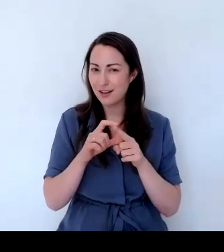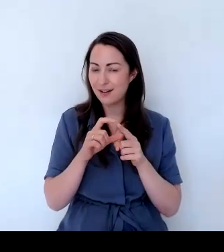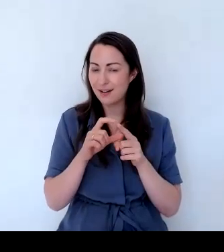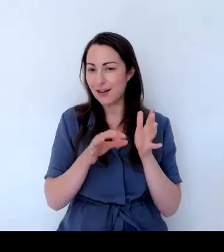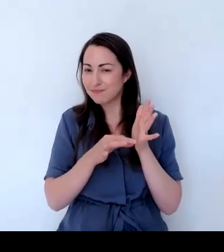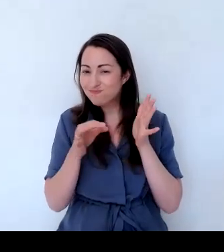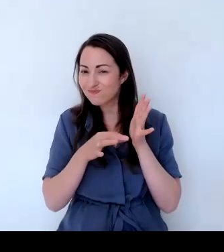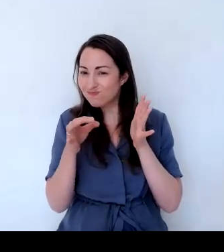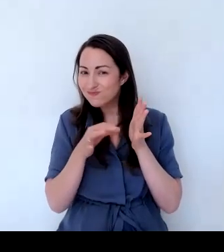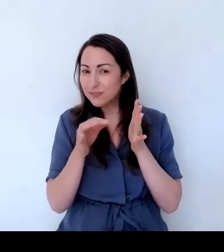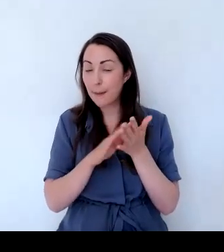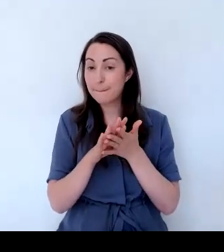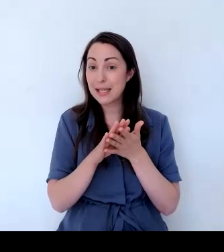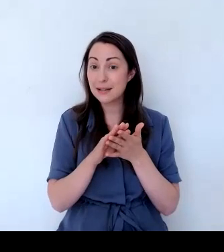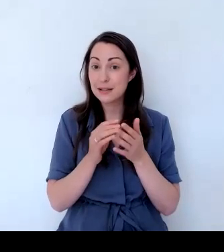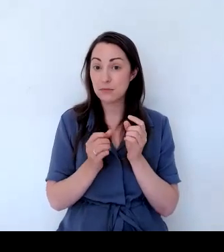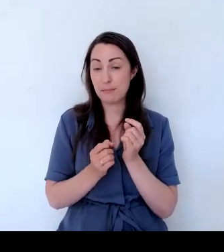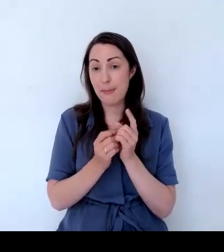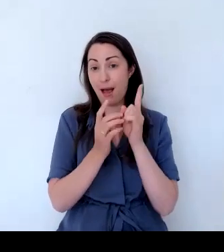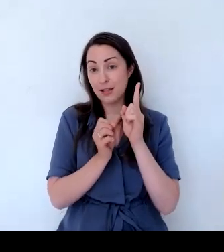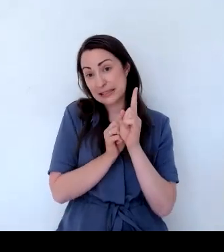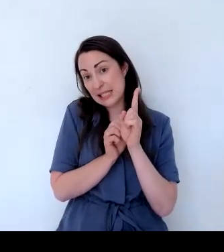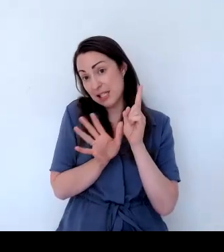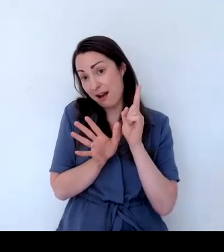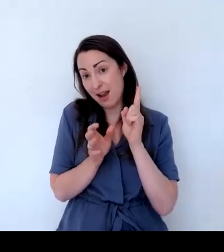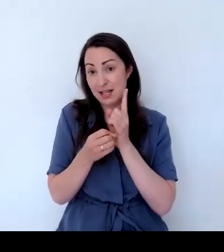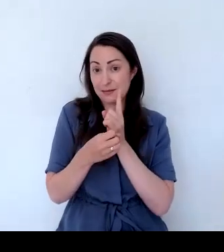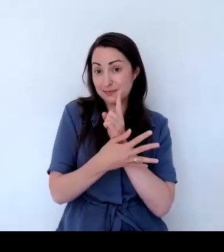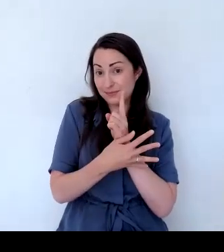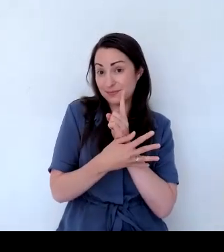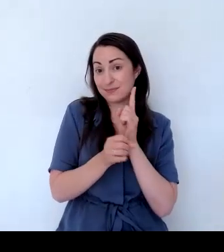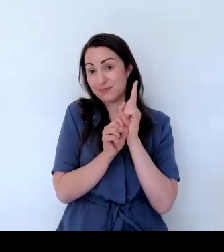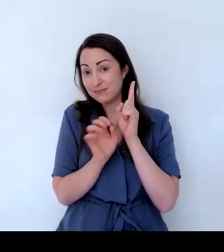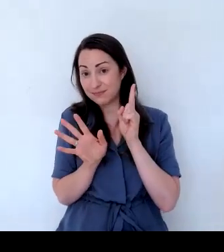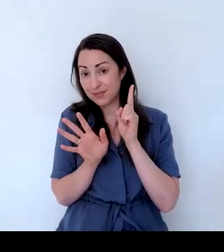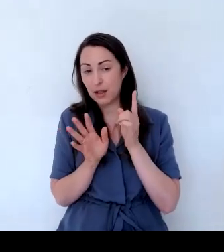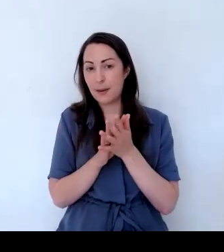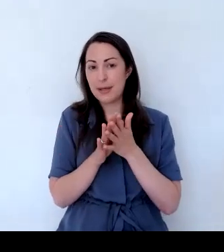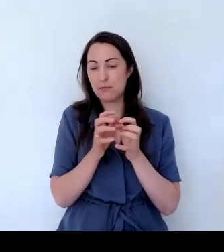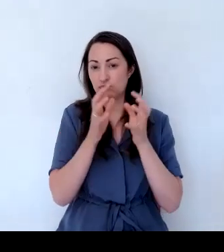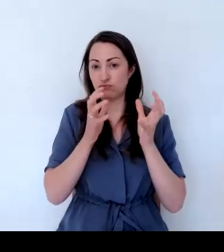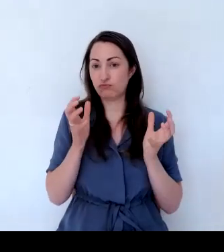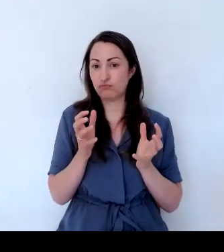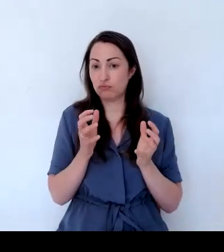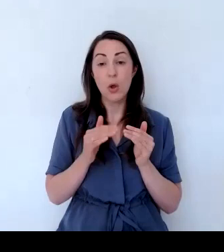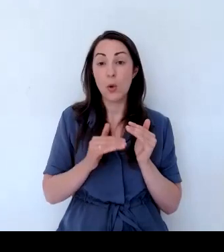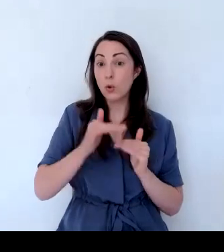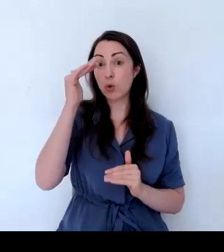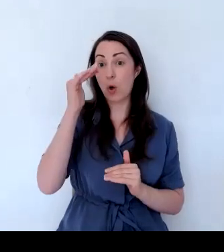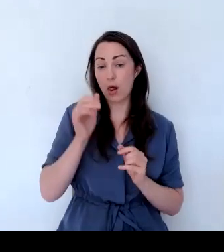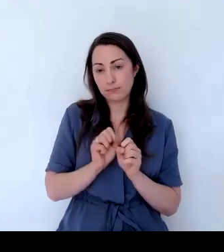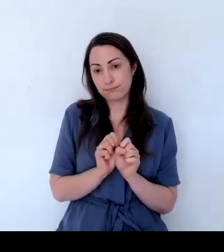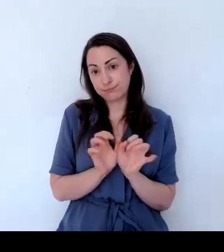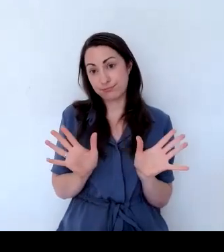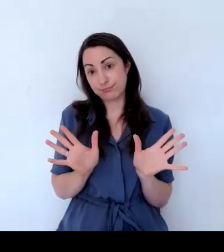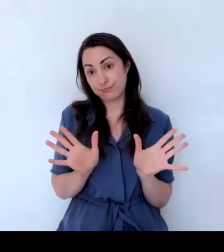a lot more side shoots. And the side shoots then are not very tall. And so you